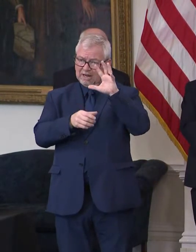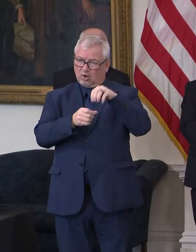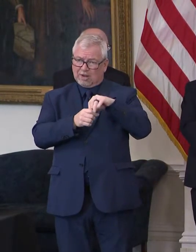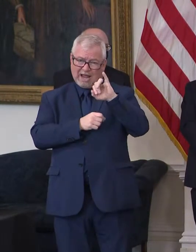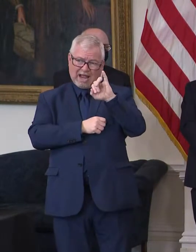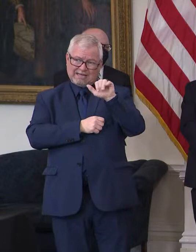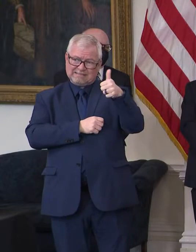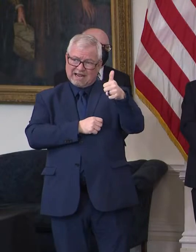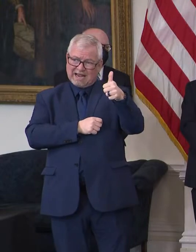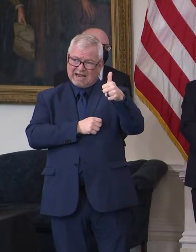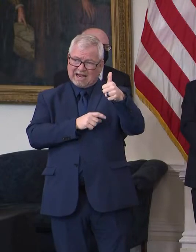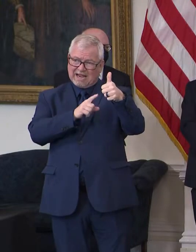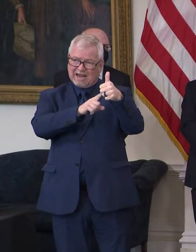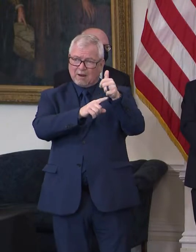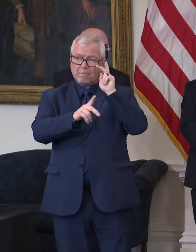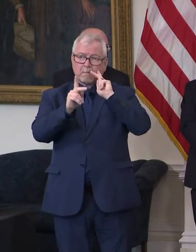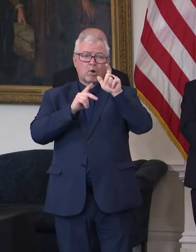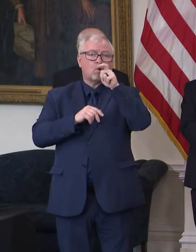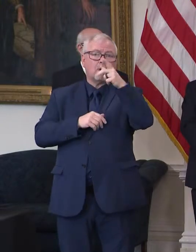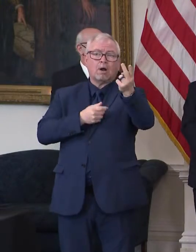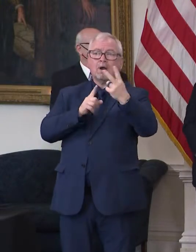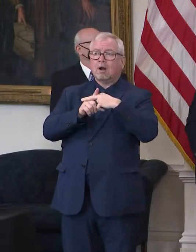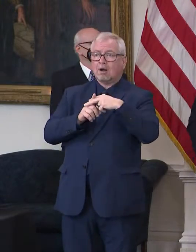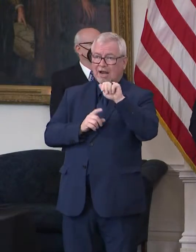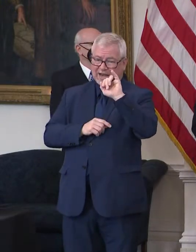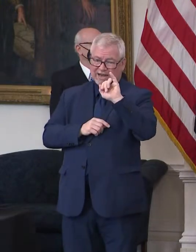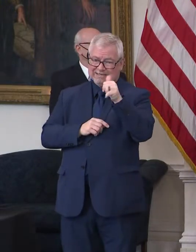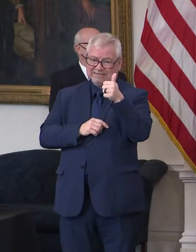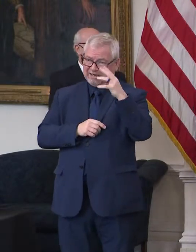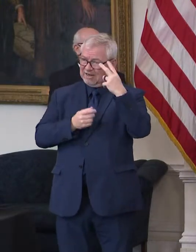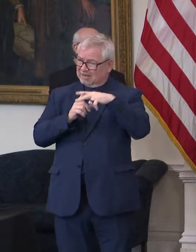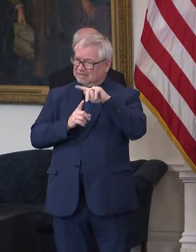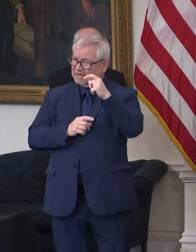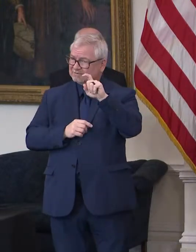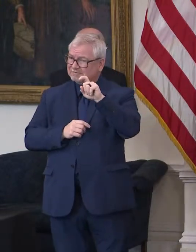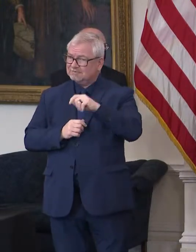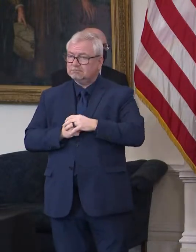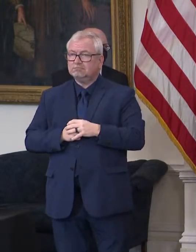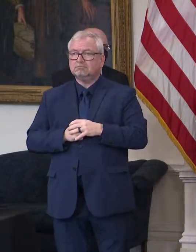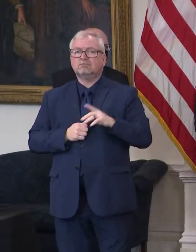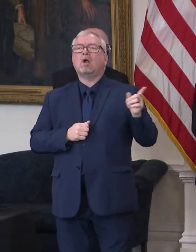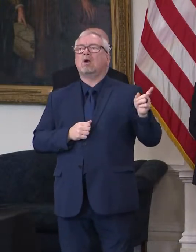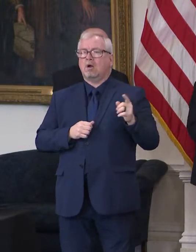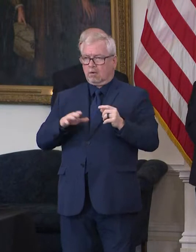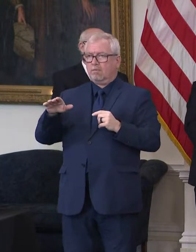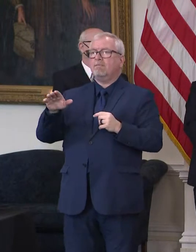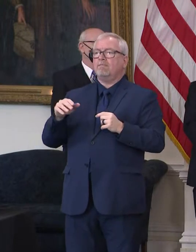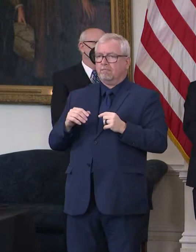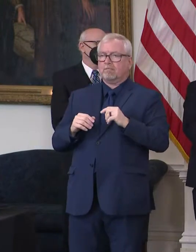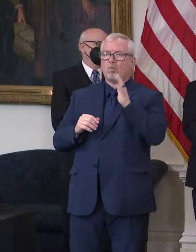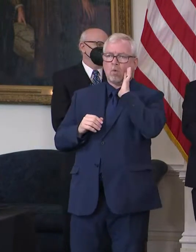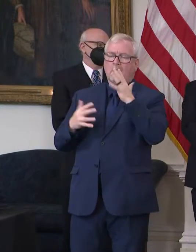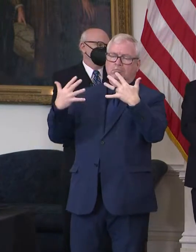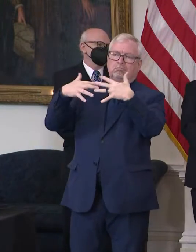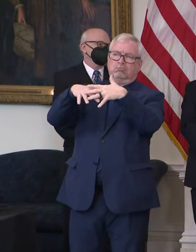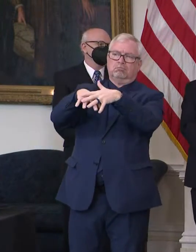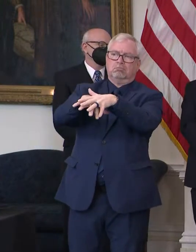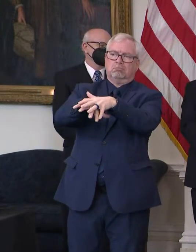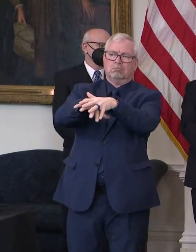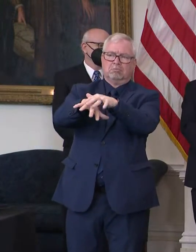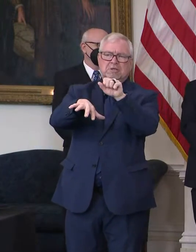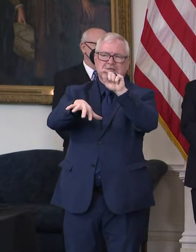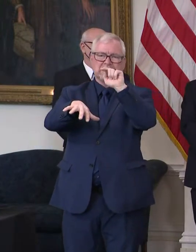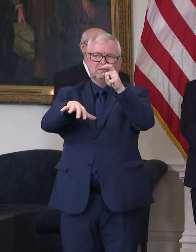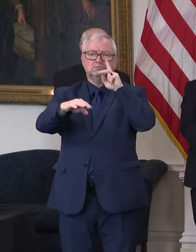So we're phasing it over six years, maybe. I'll let Mark and Nicole get into some details on that, but you know, it's the fiscally responsible